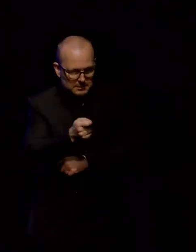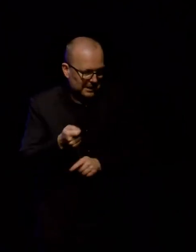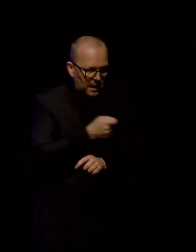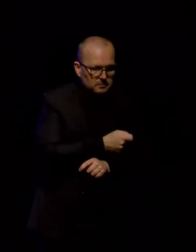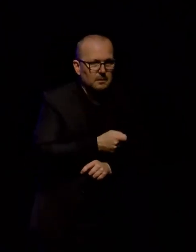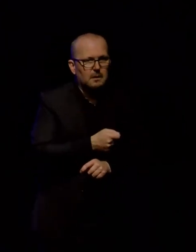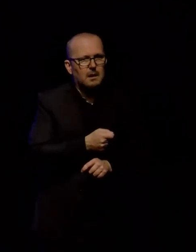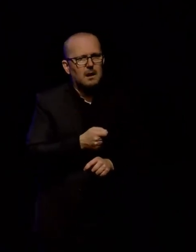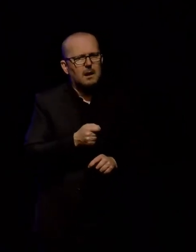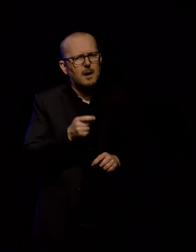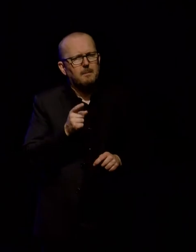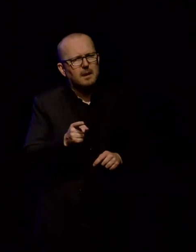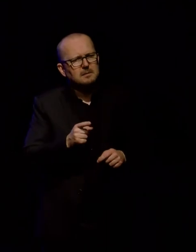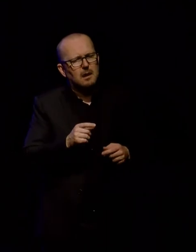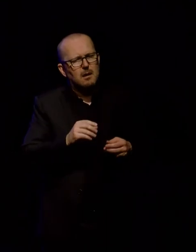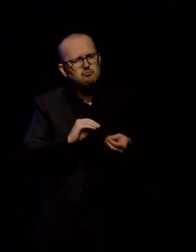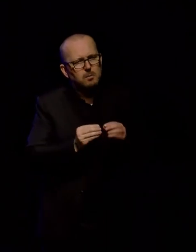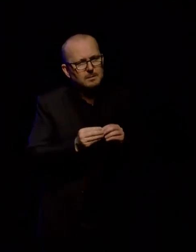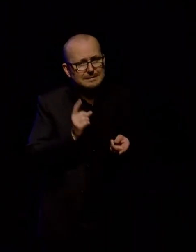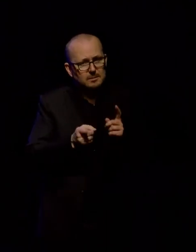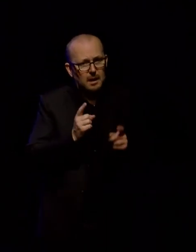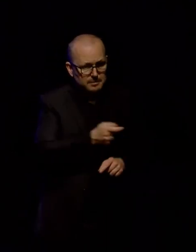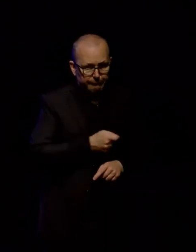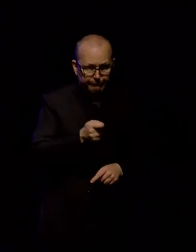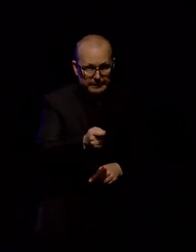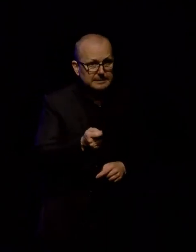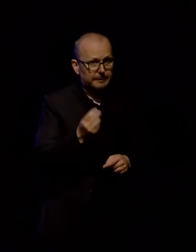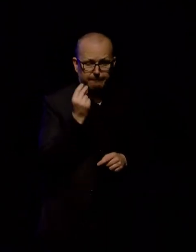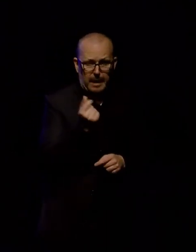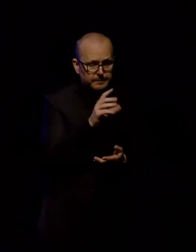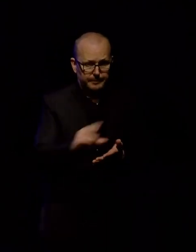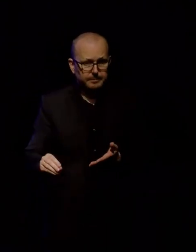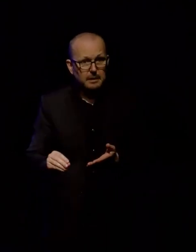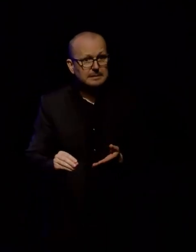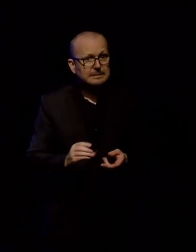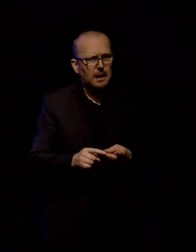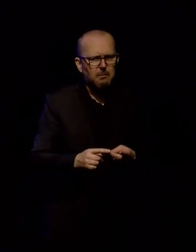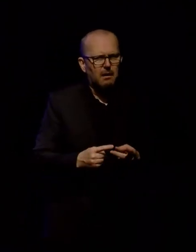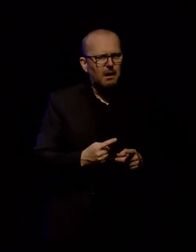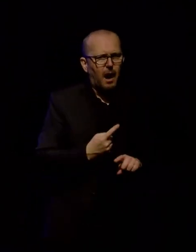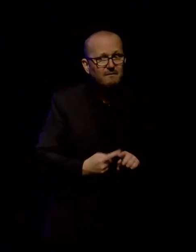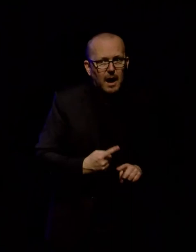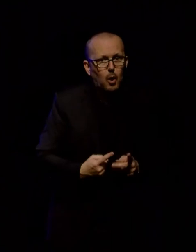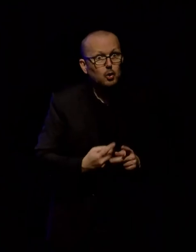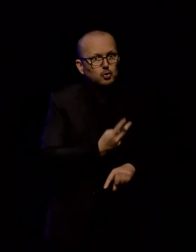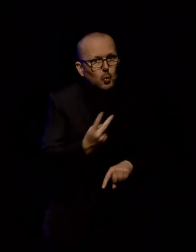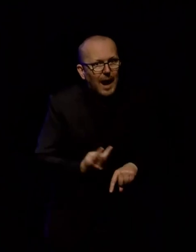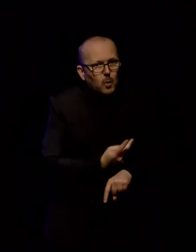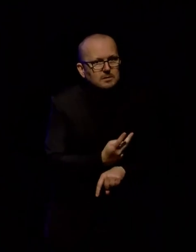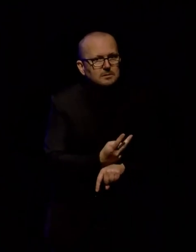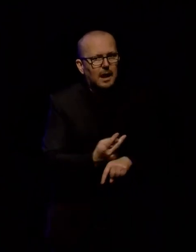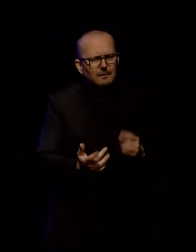troubleshooting required for the disks, some disks you could copy in a couple of minutes, some would take half an hour to two hours due to technical issues.